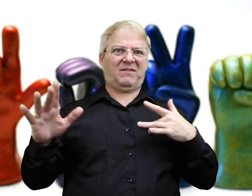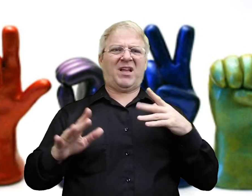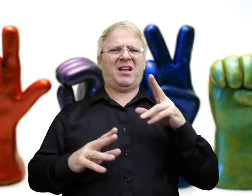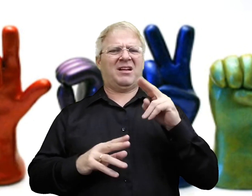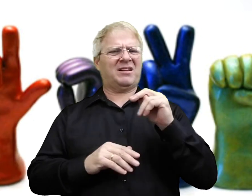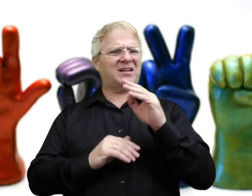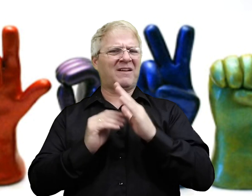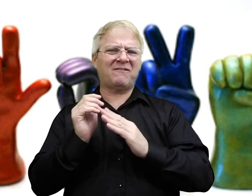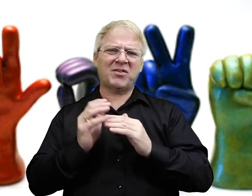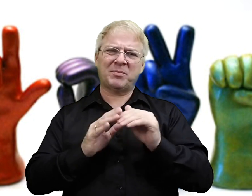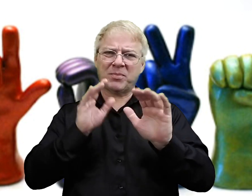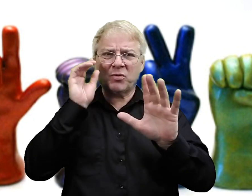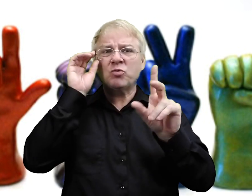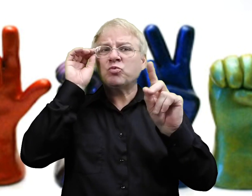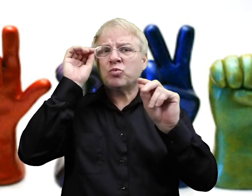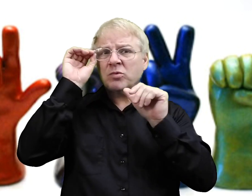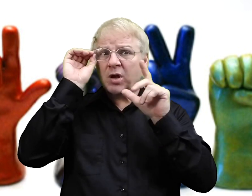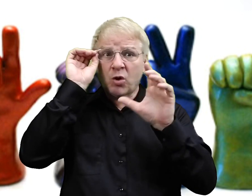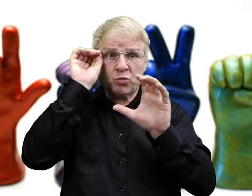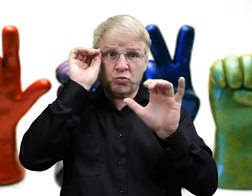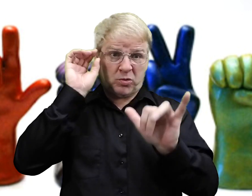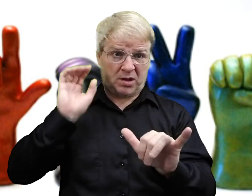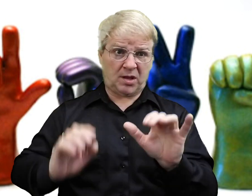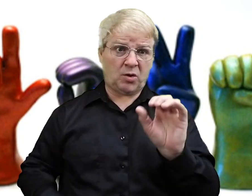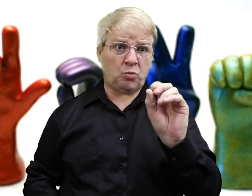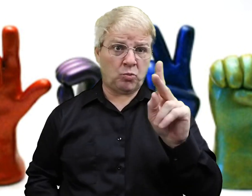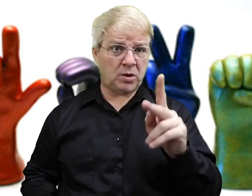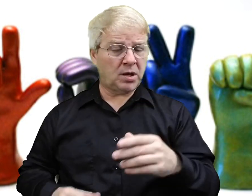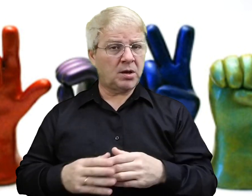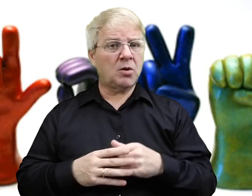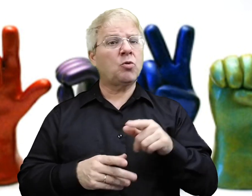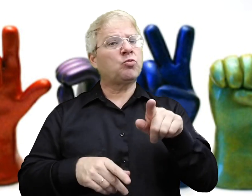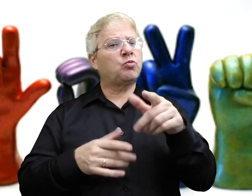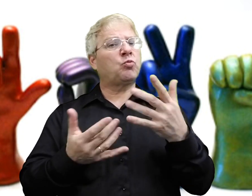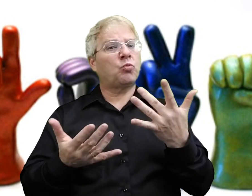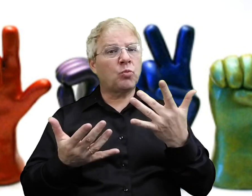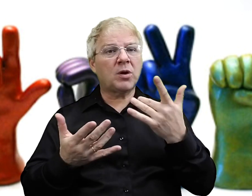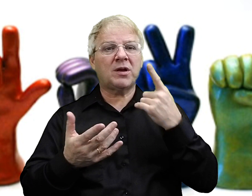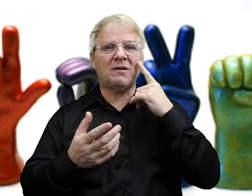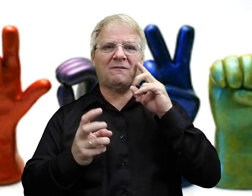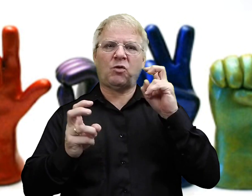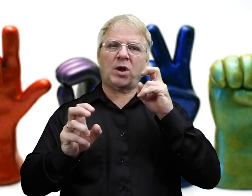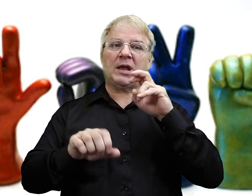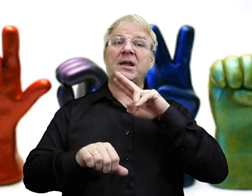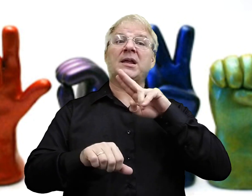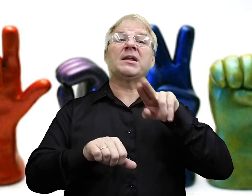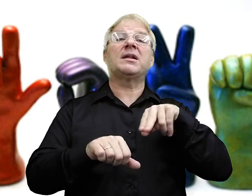and even make them feel uncomfortable. So don't do that as well. You can wait